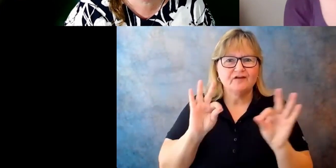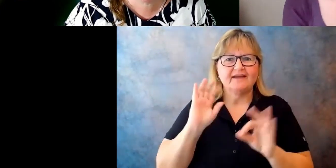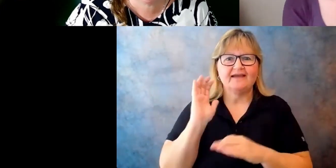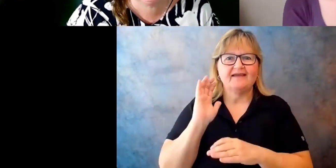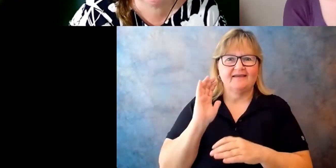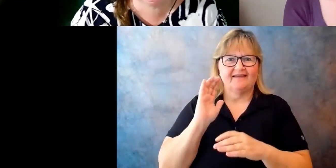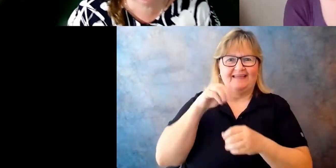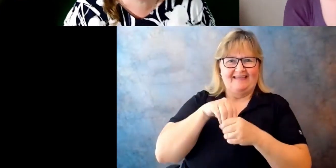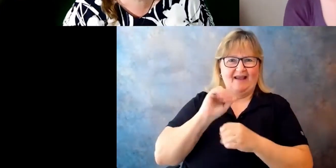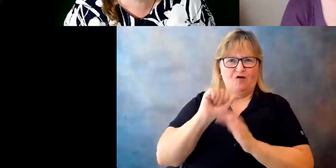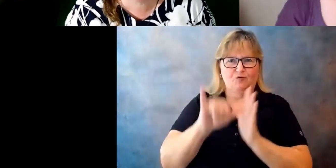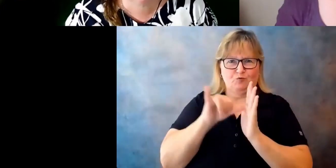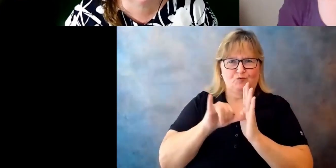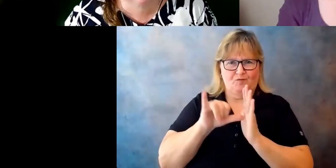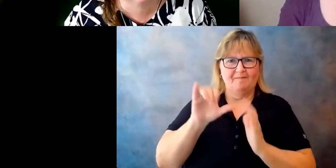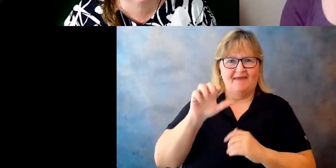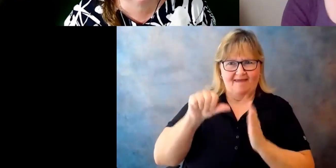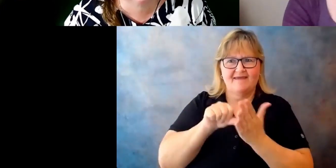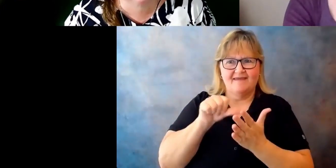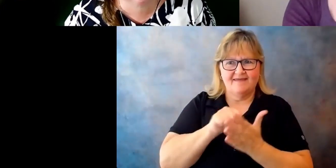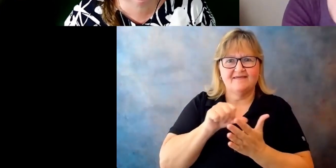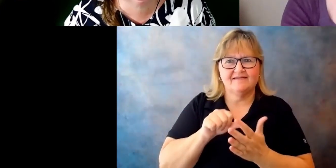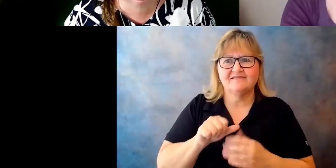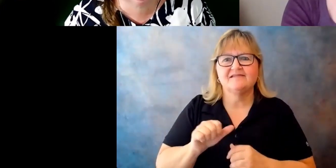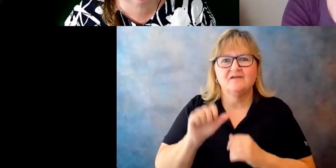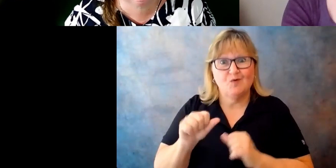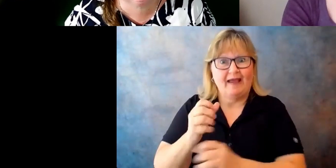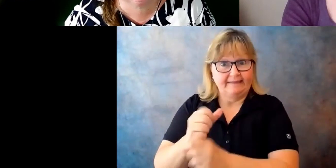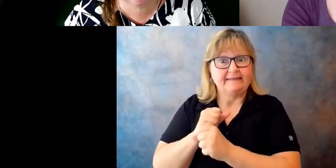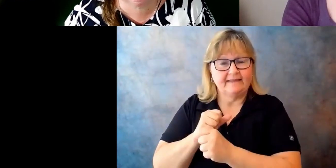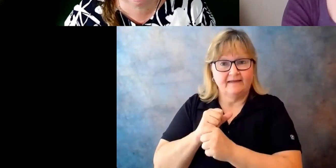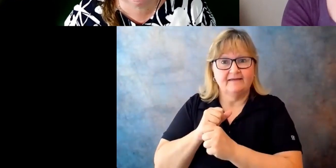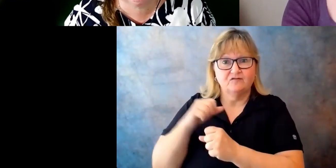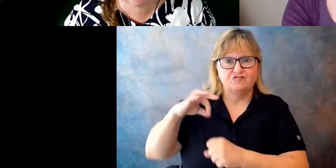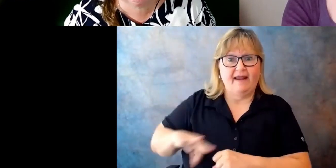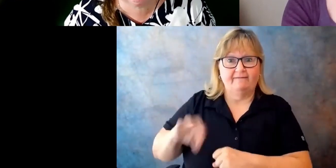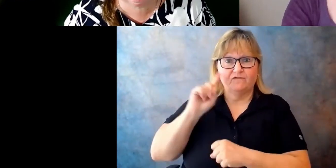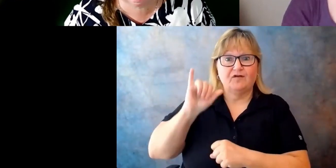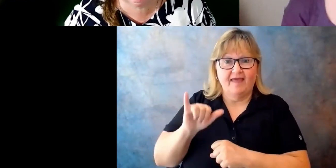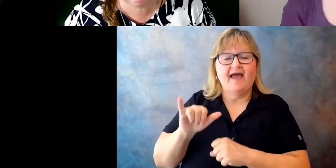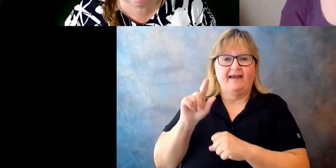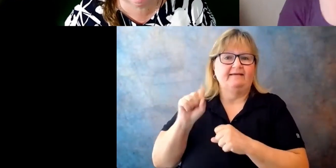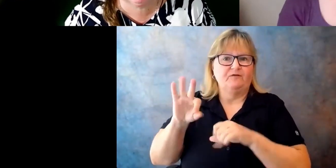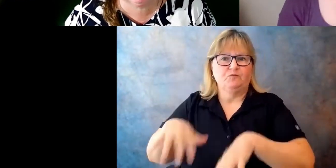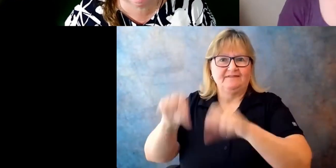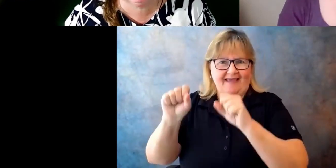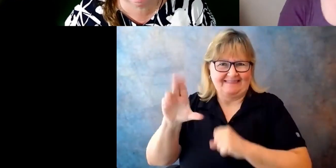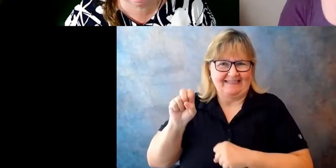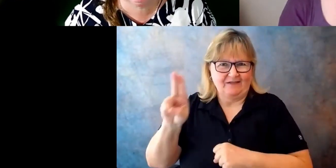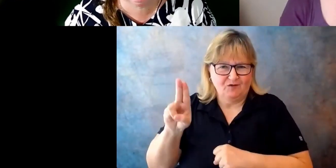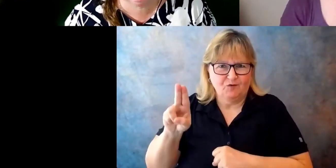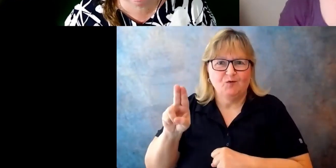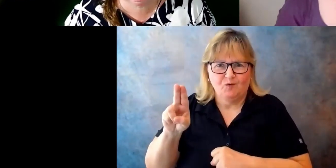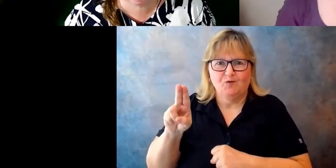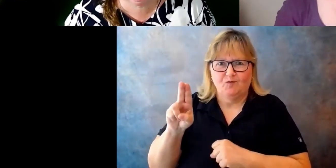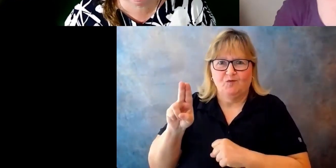those CEU credits by watching the recordings and taking a CEU quiz. New this year, you can earn a micro badge. So if you're